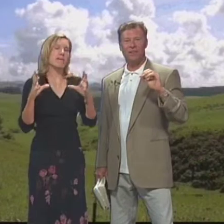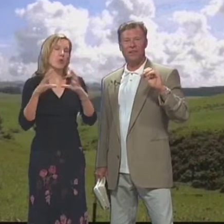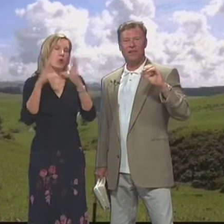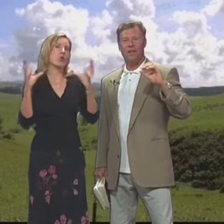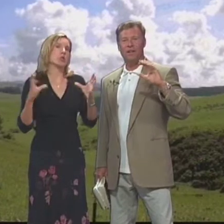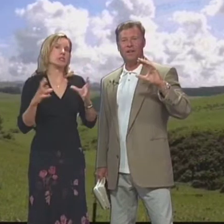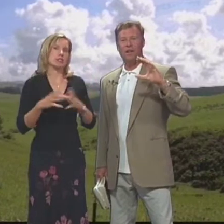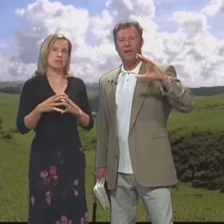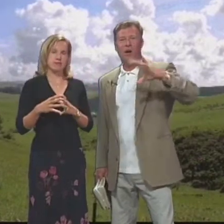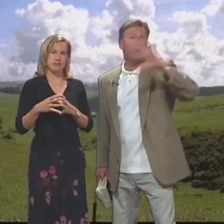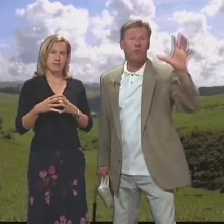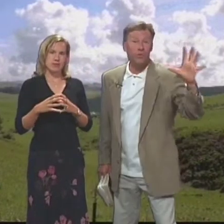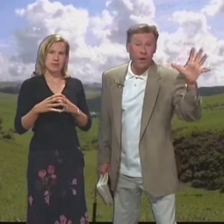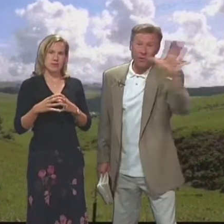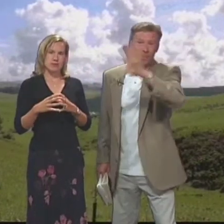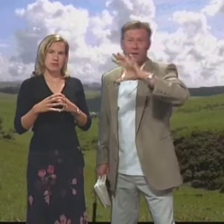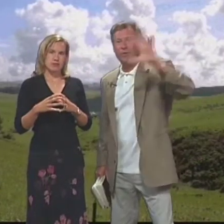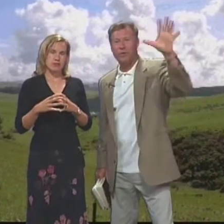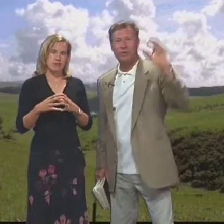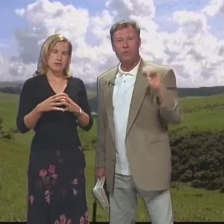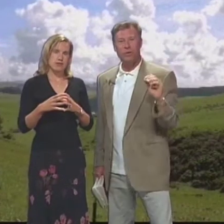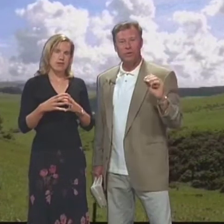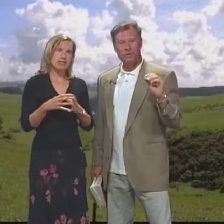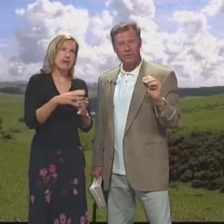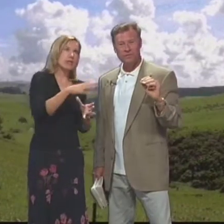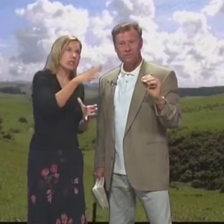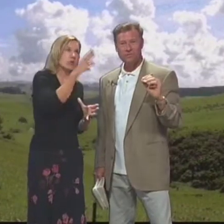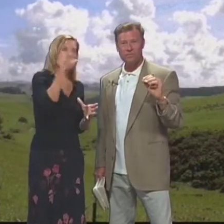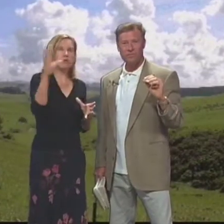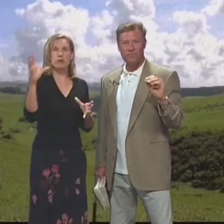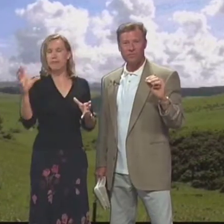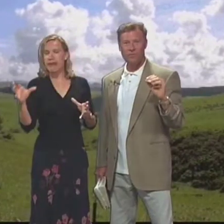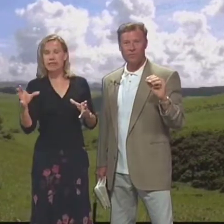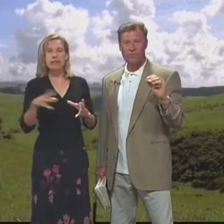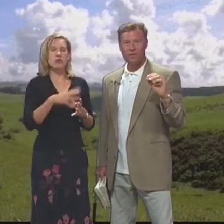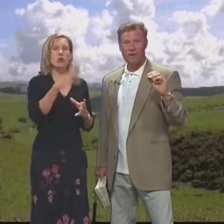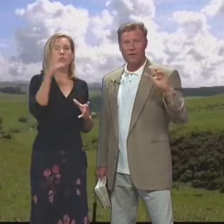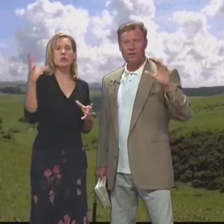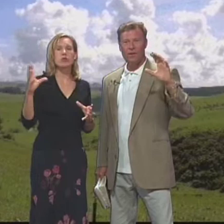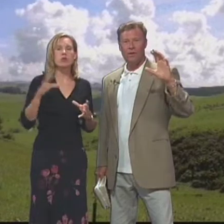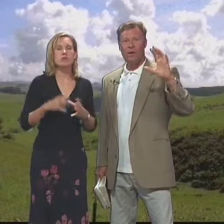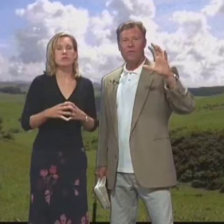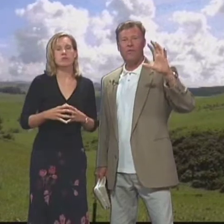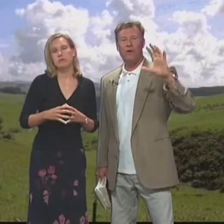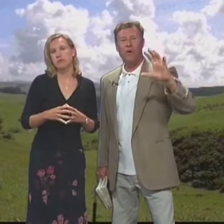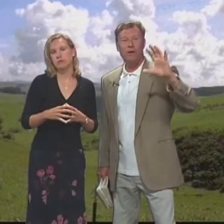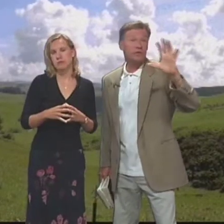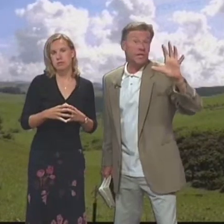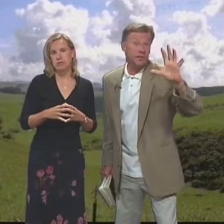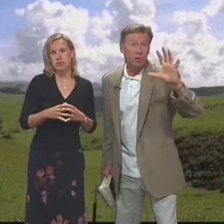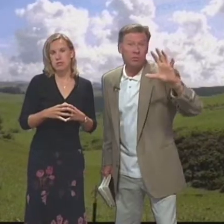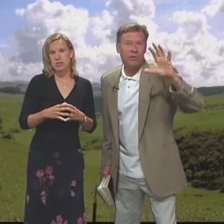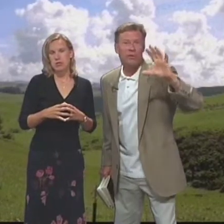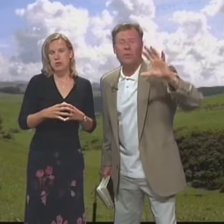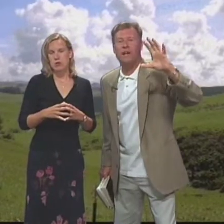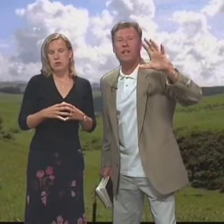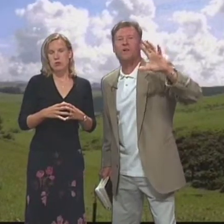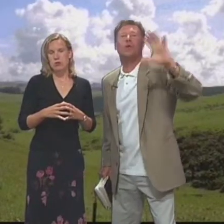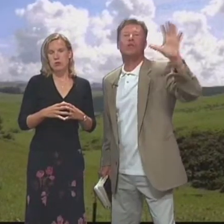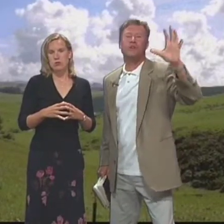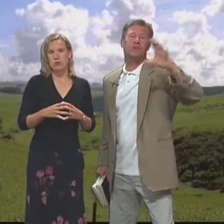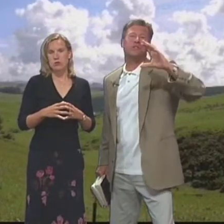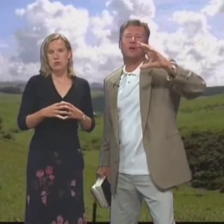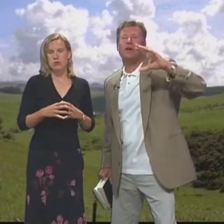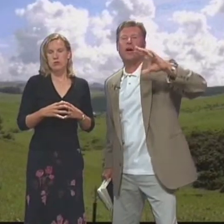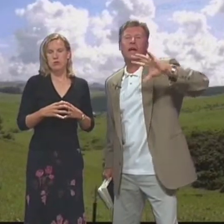Como un mapa, un croquis All throughout the country And throughout the world A través de todo el país De todo el mundo For, use it as a blueprint For the way